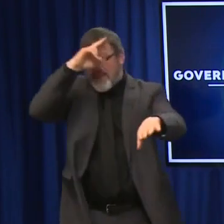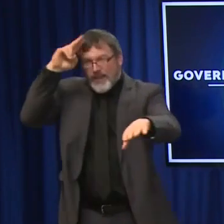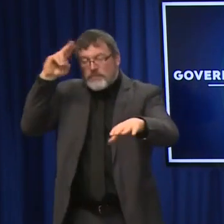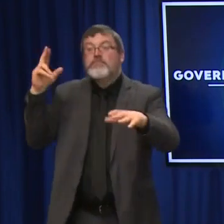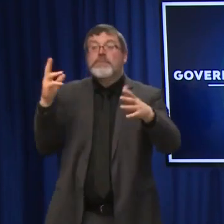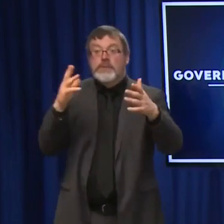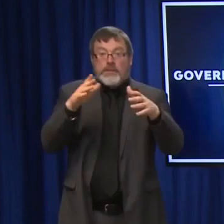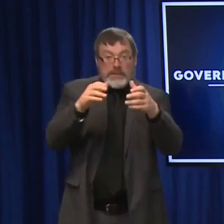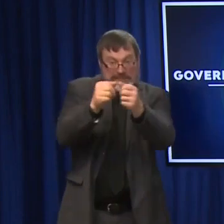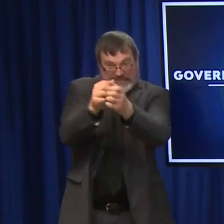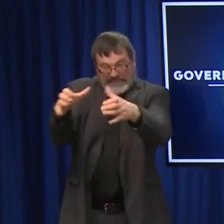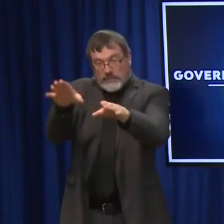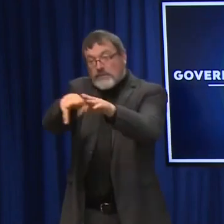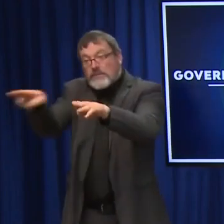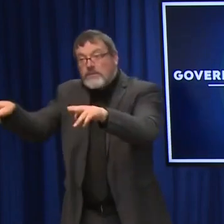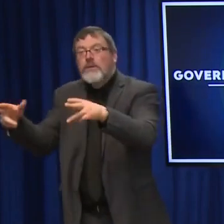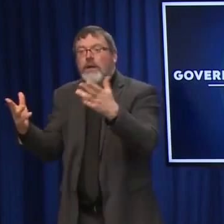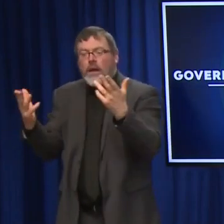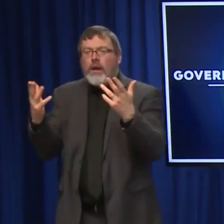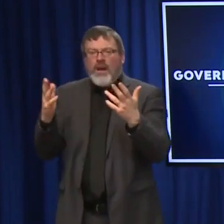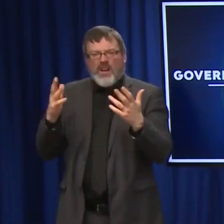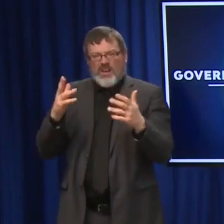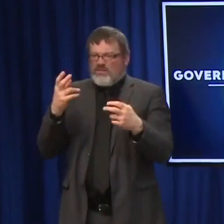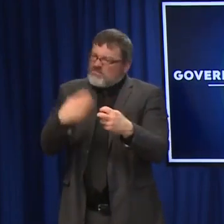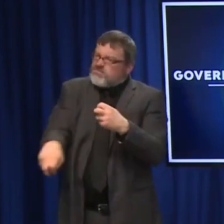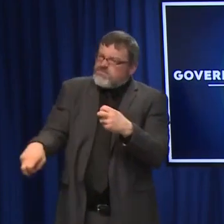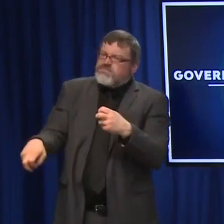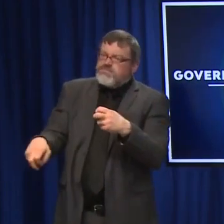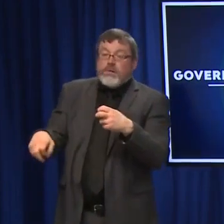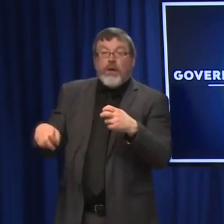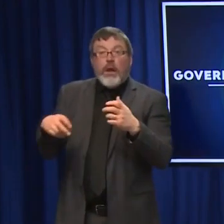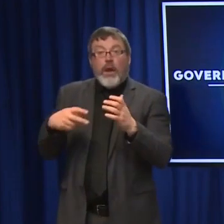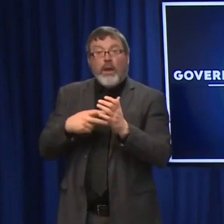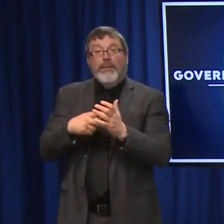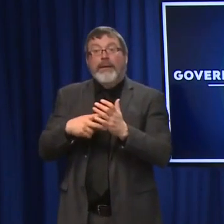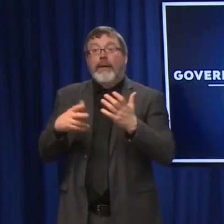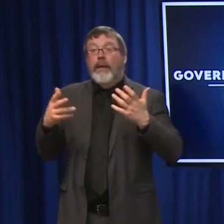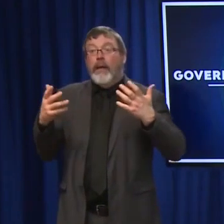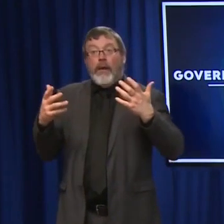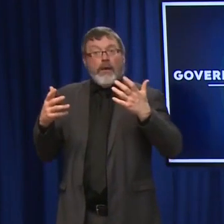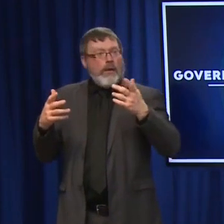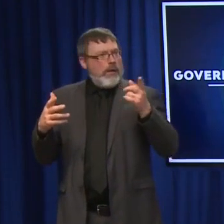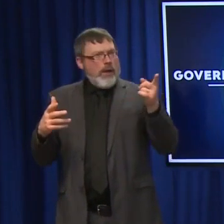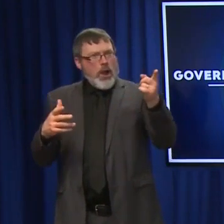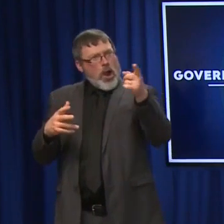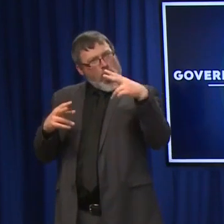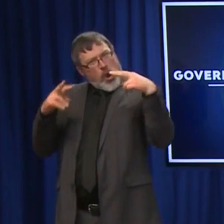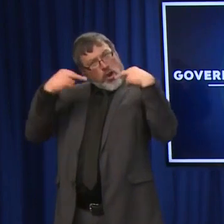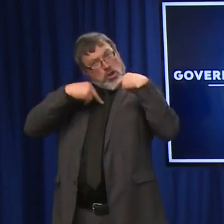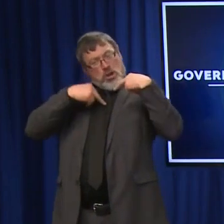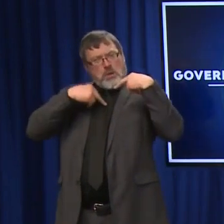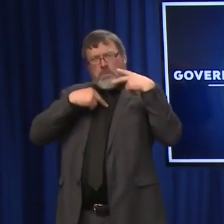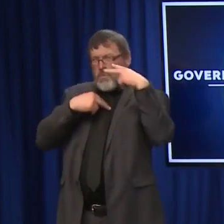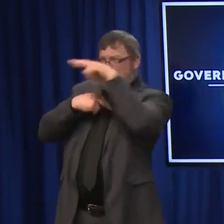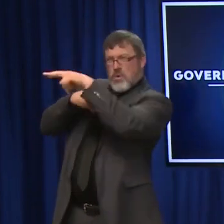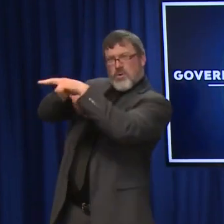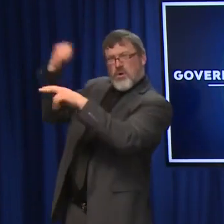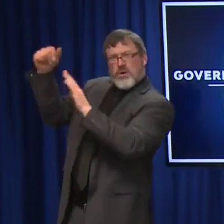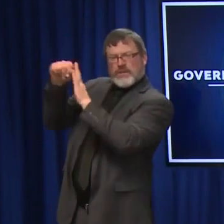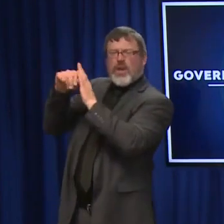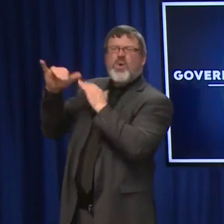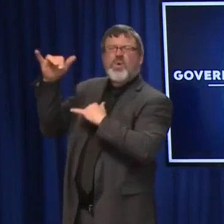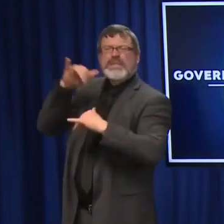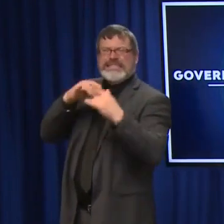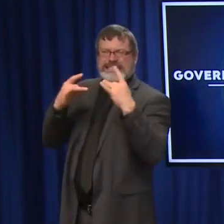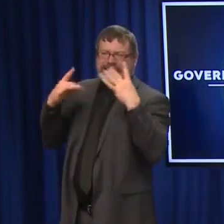as it is, it's not near the top right now at all in the country. So there are states that are a little harder hit than us. There are states that I think